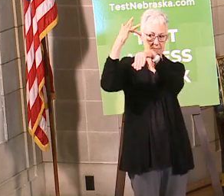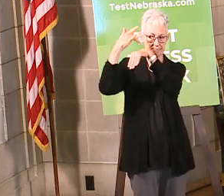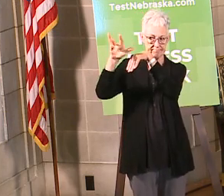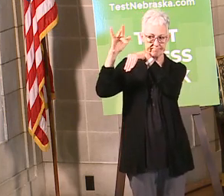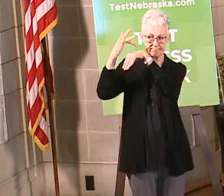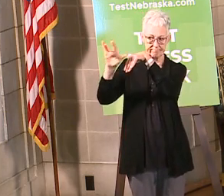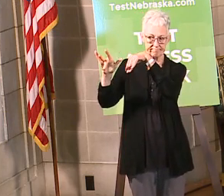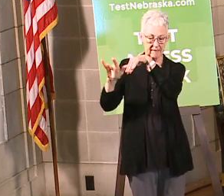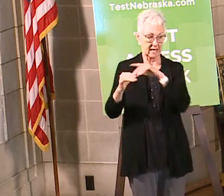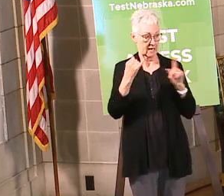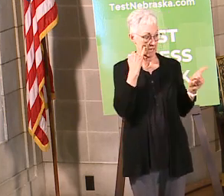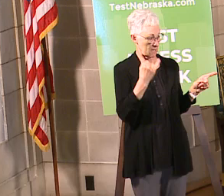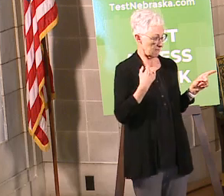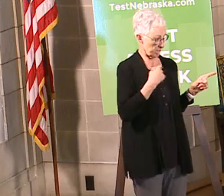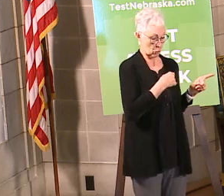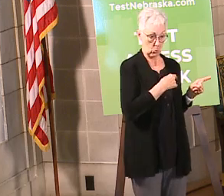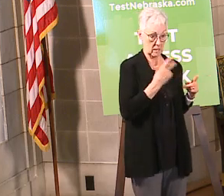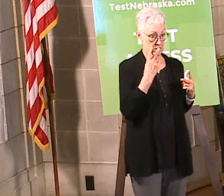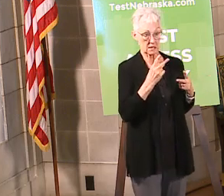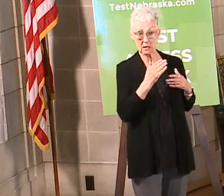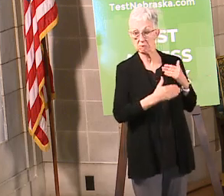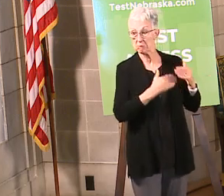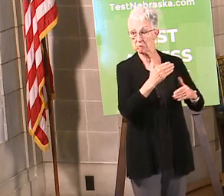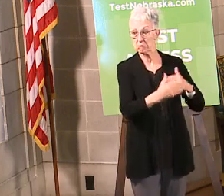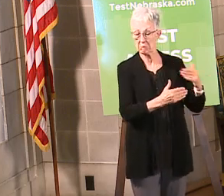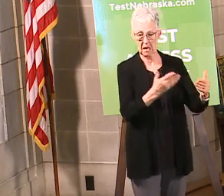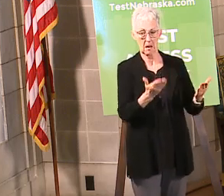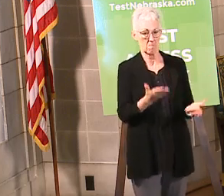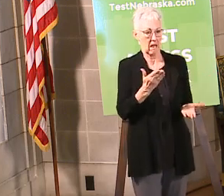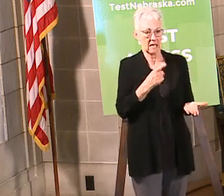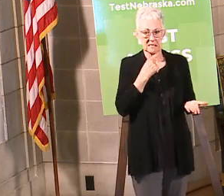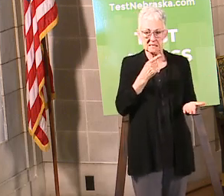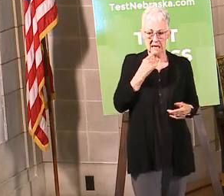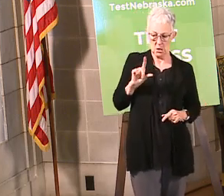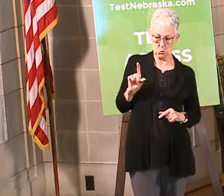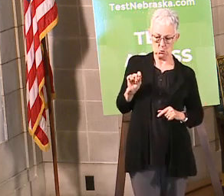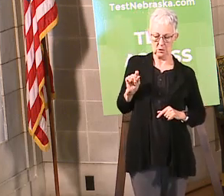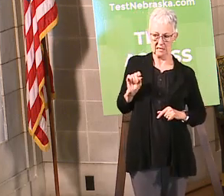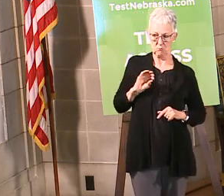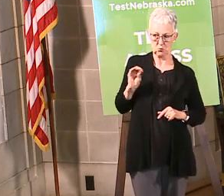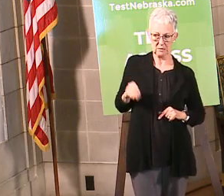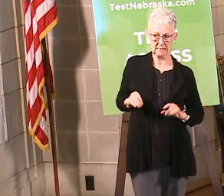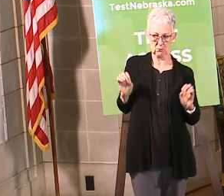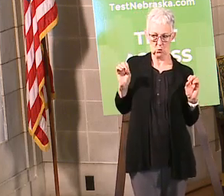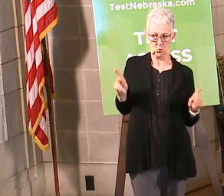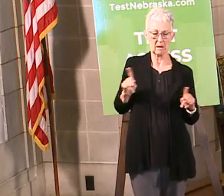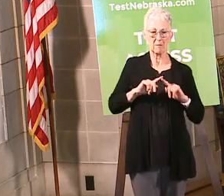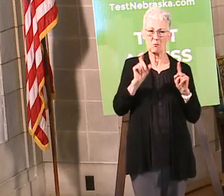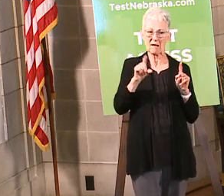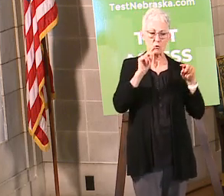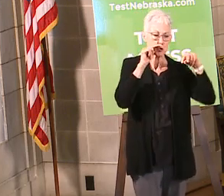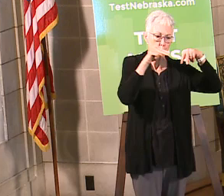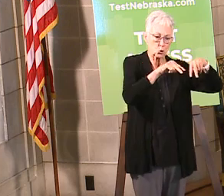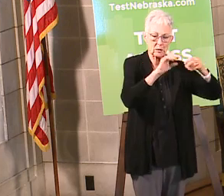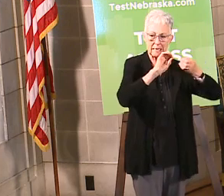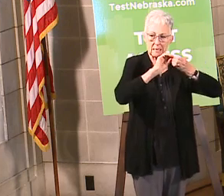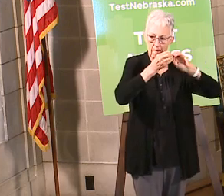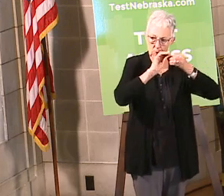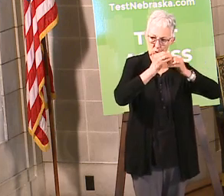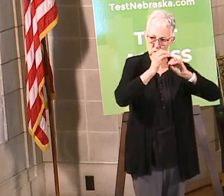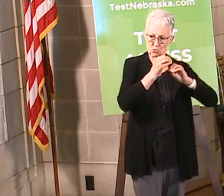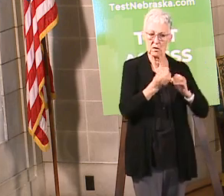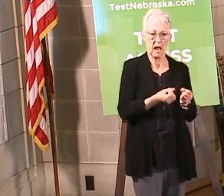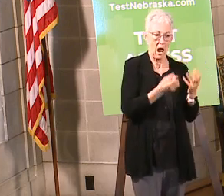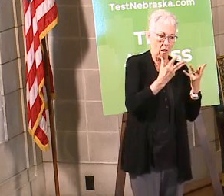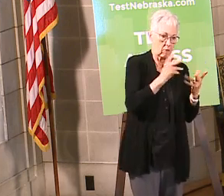20 percent or 10 percent it just but we're going to you know again look and see what happens with the data over time to get kind of a feel for